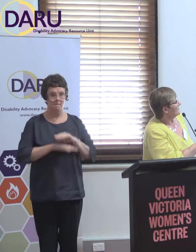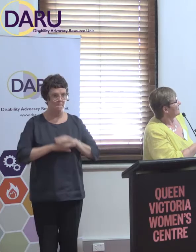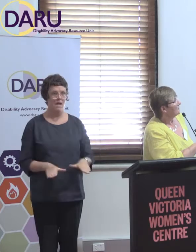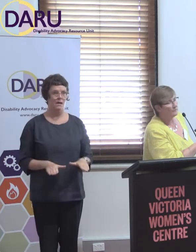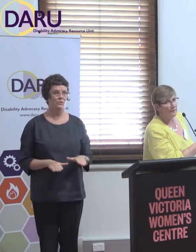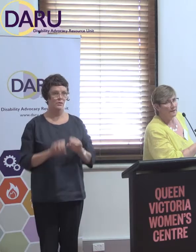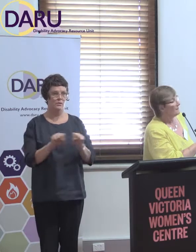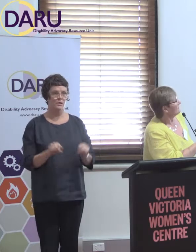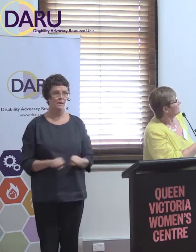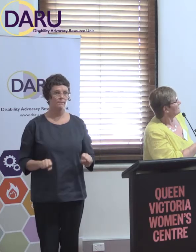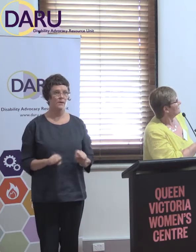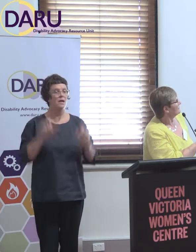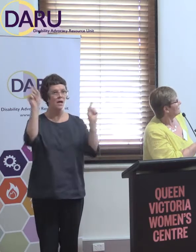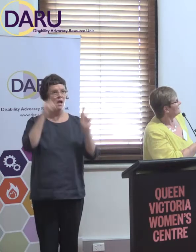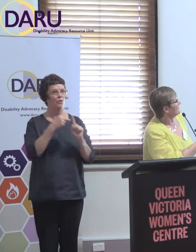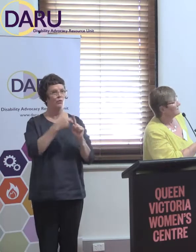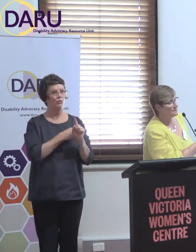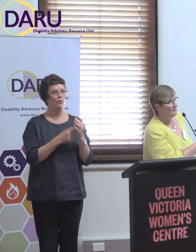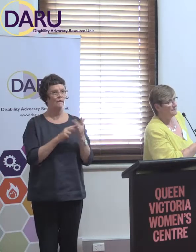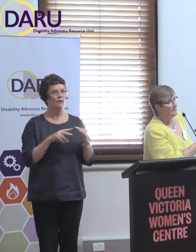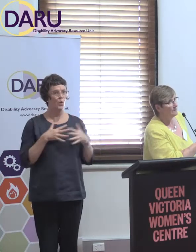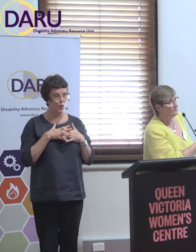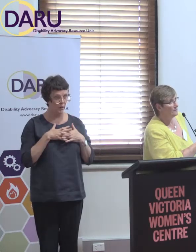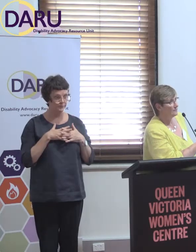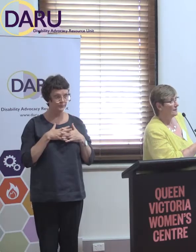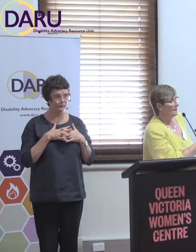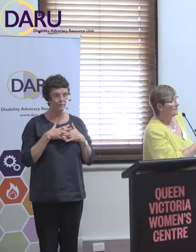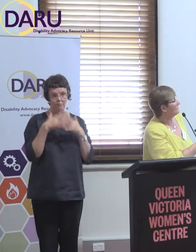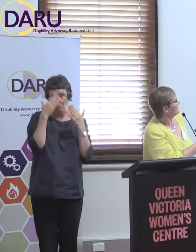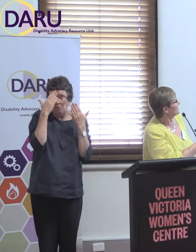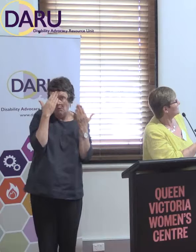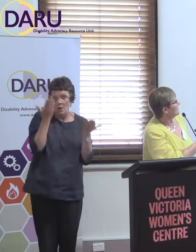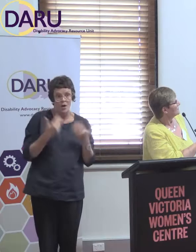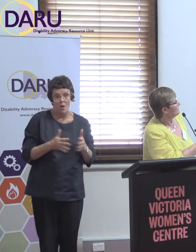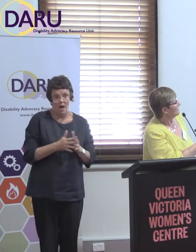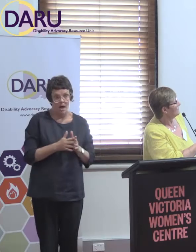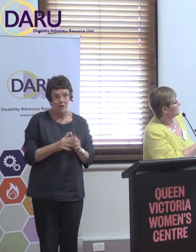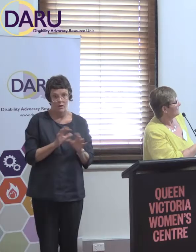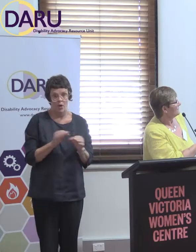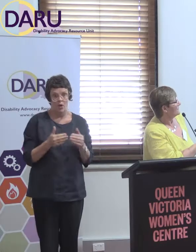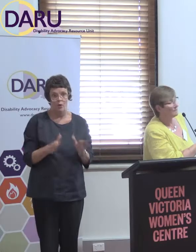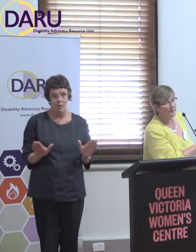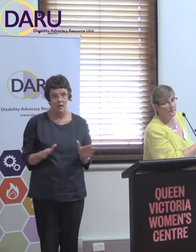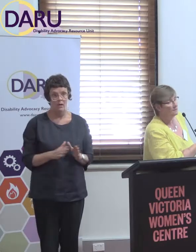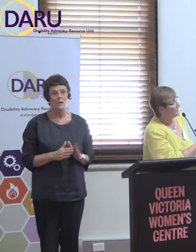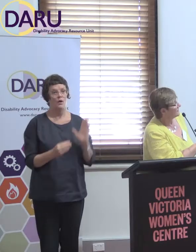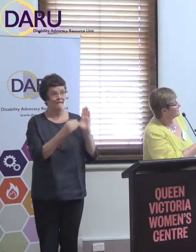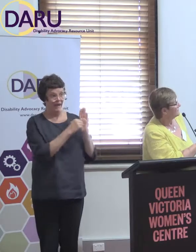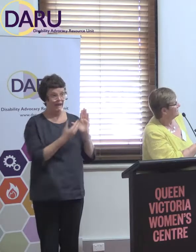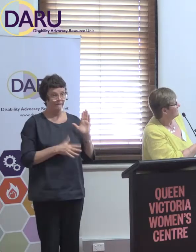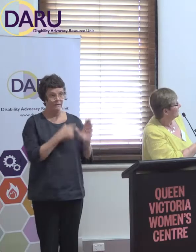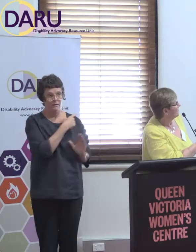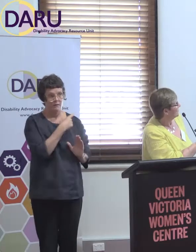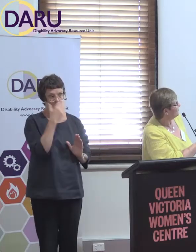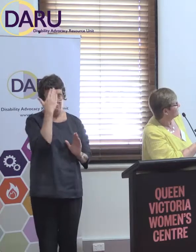And they are reviewing it now. Doesn't appear to be public. We don't know how they're reviewing it. So, we, I've left it in but I don't know if it'll